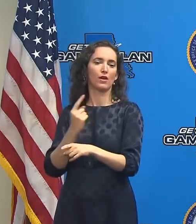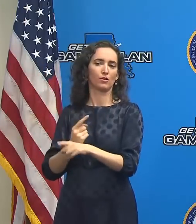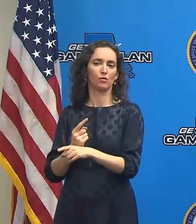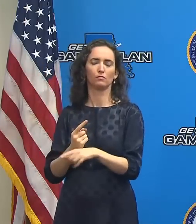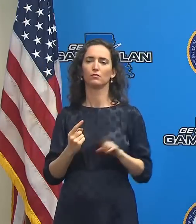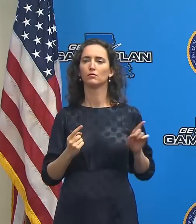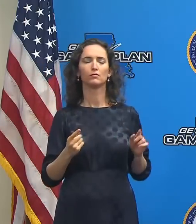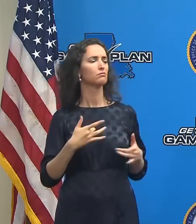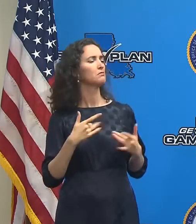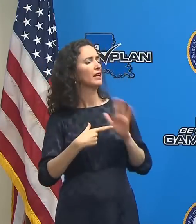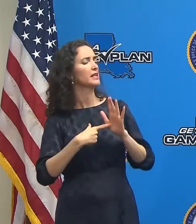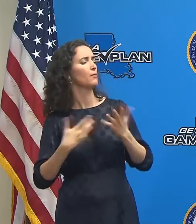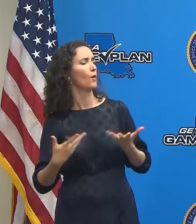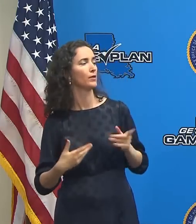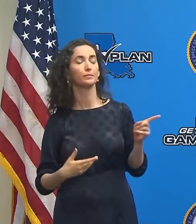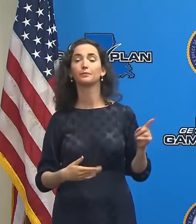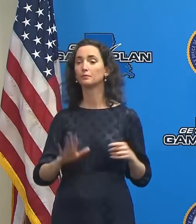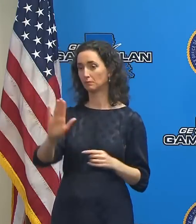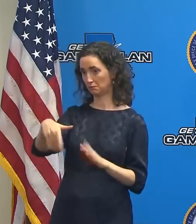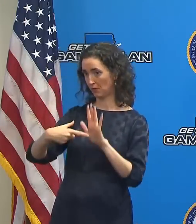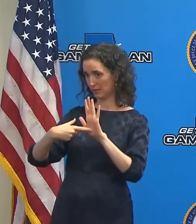Well, you know, so so for example,